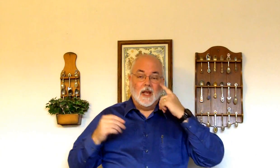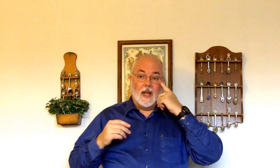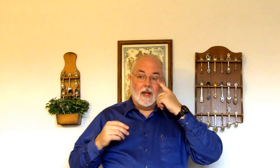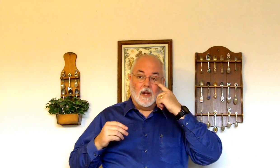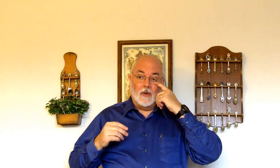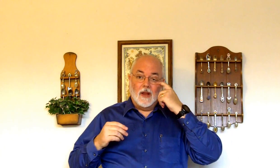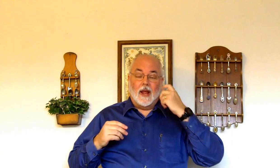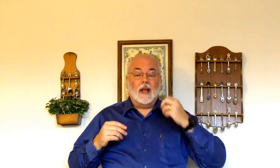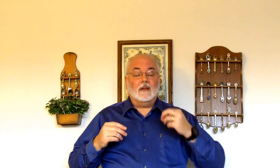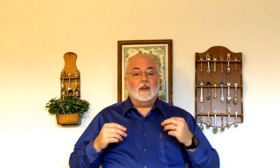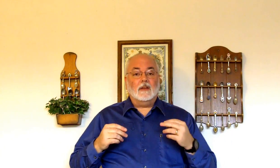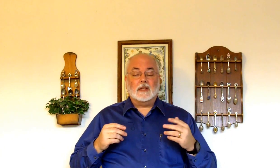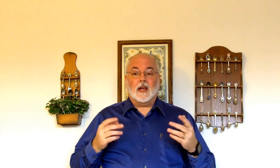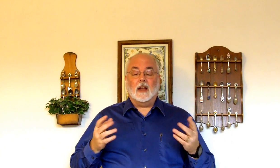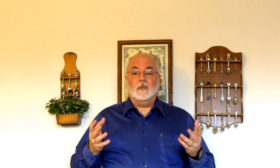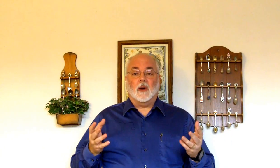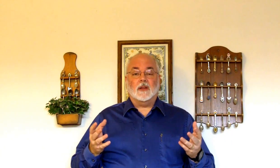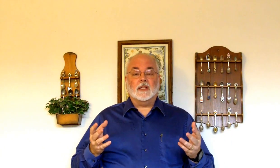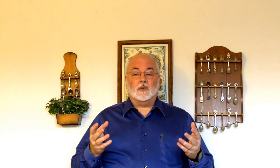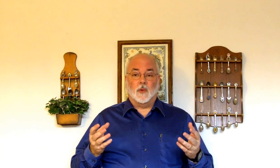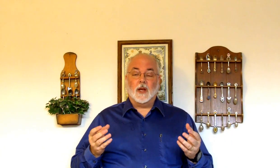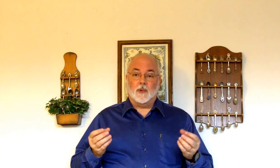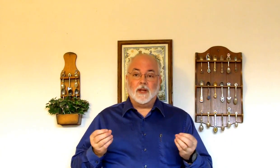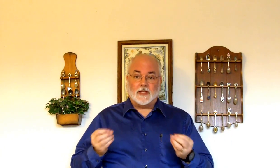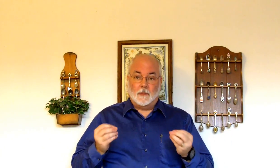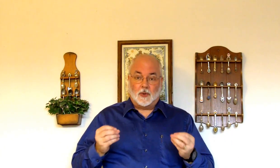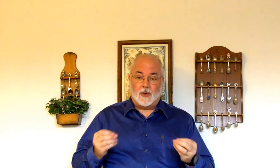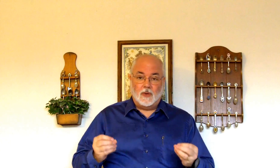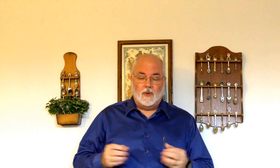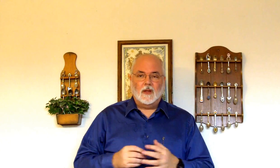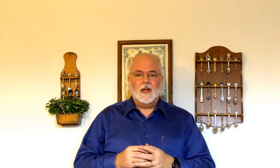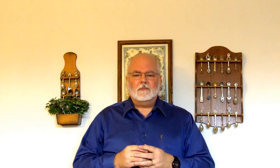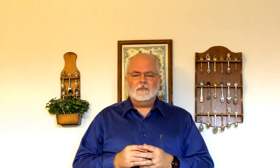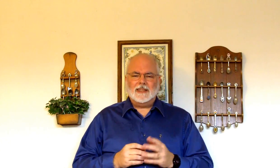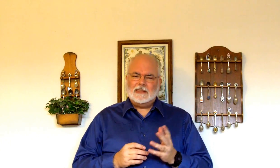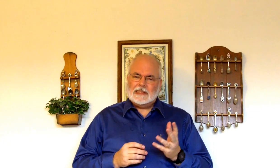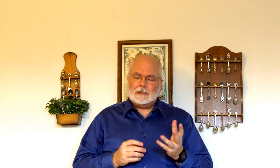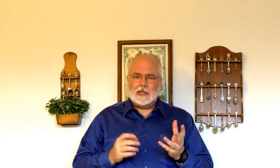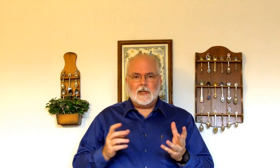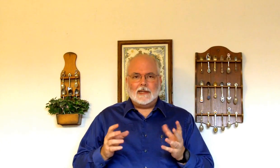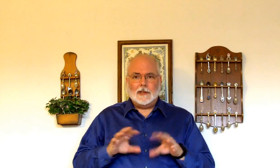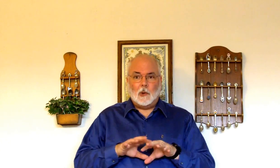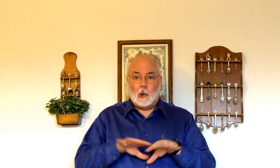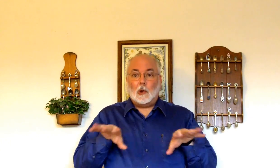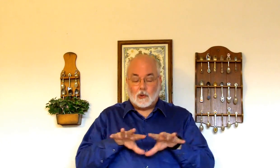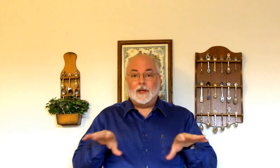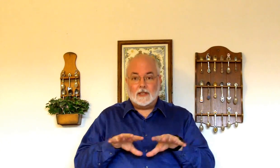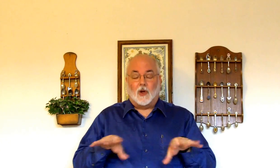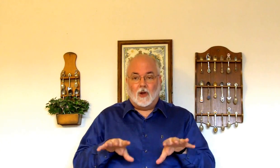you know, and the signing part of this is really pretty simple to you, but you're not quite ready to do all three songs